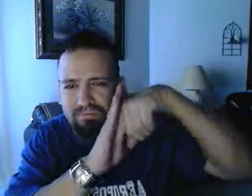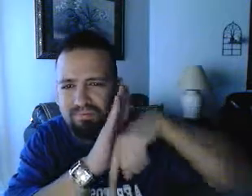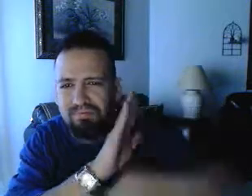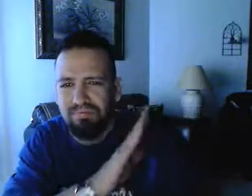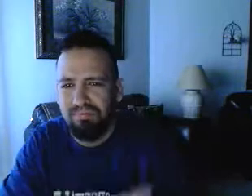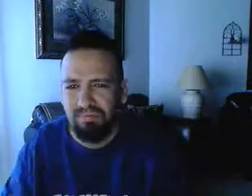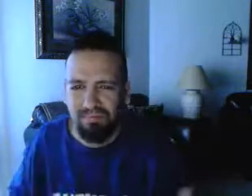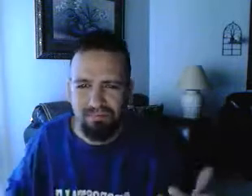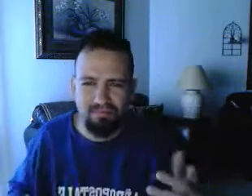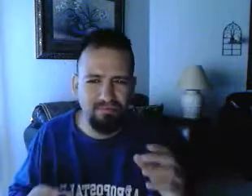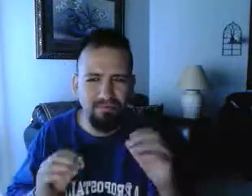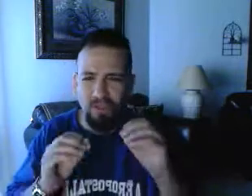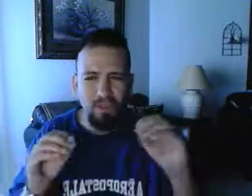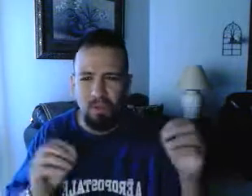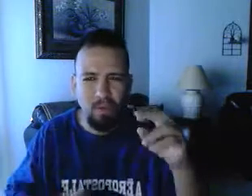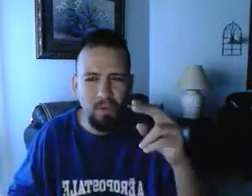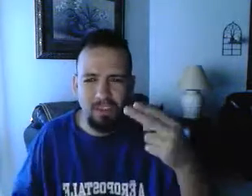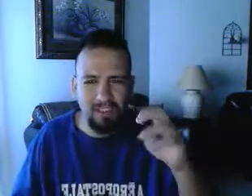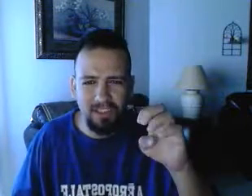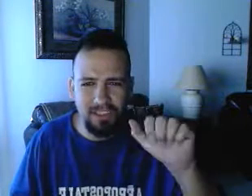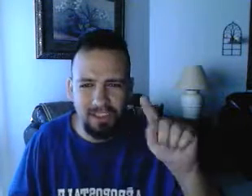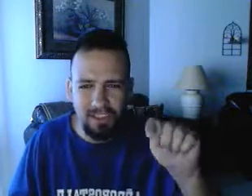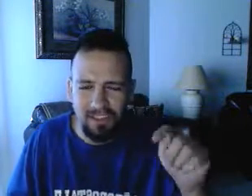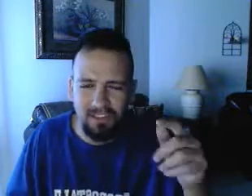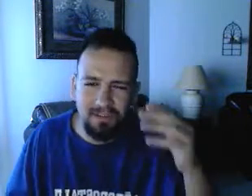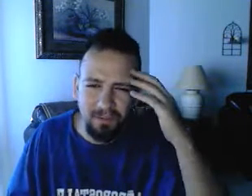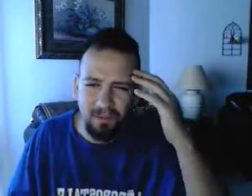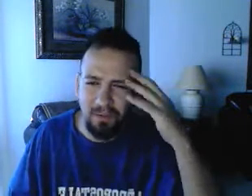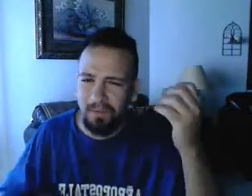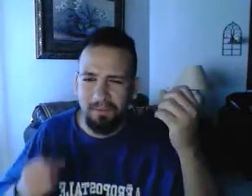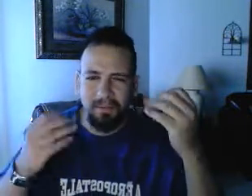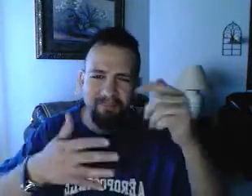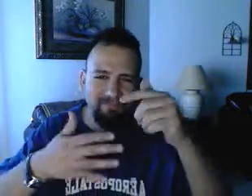with all my